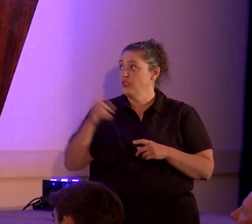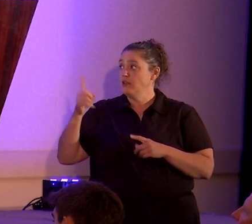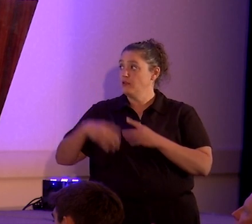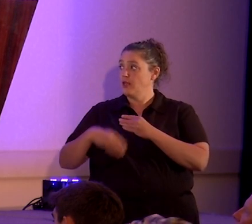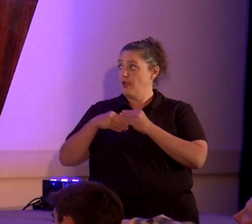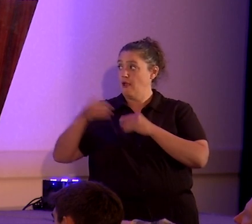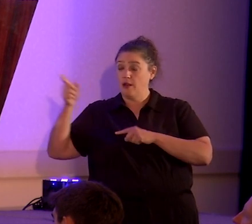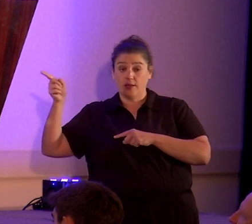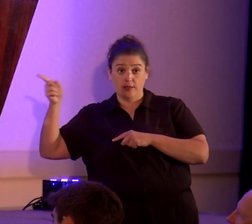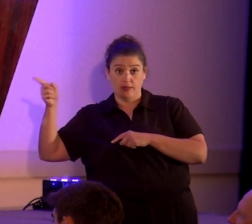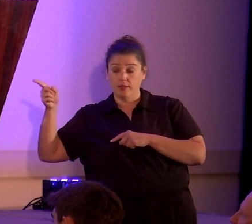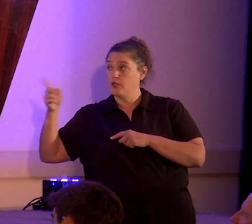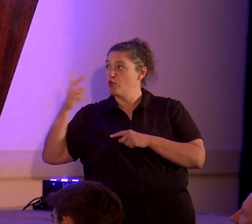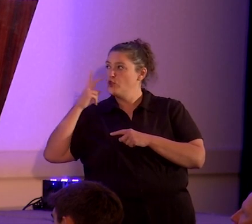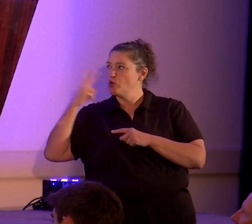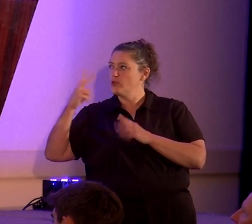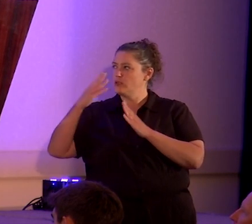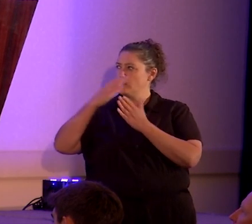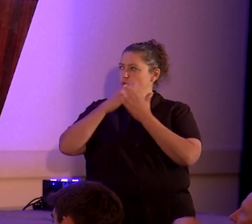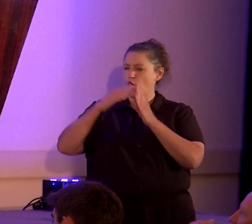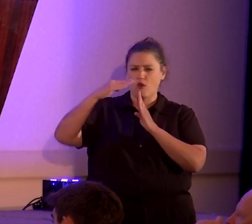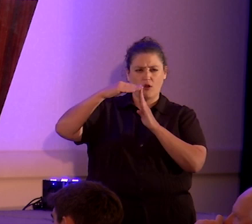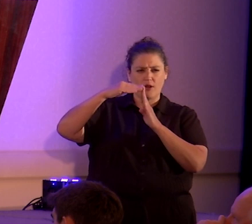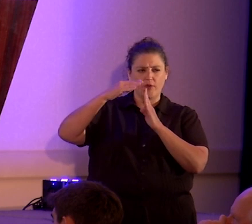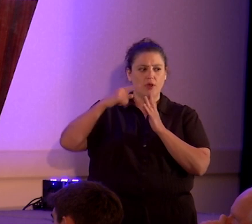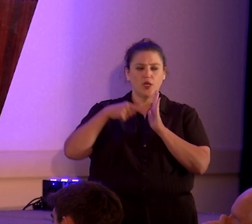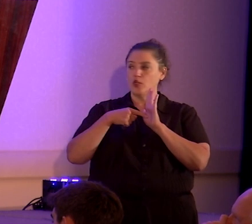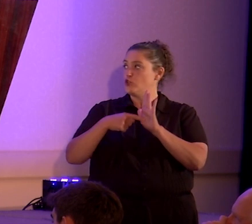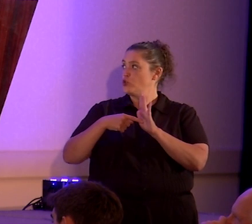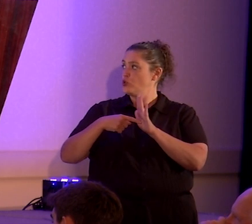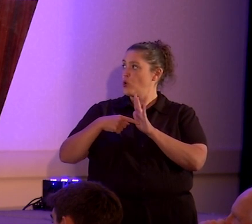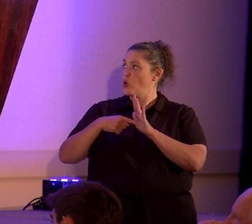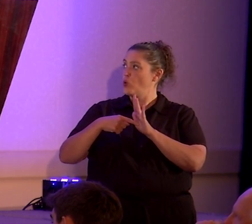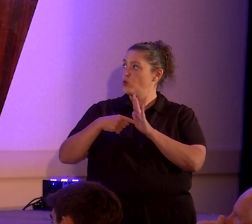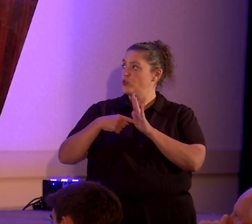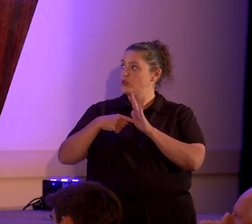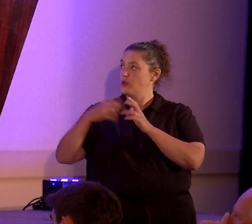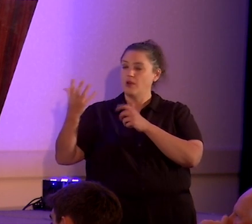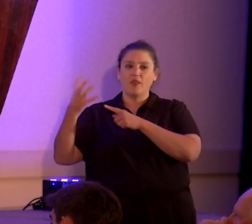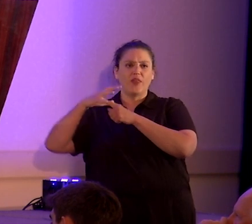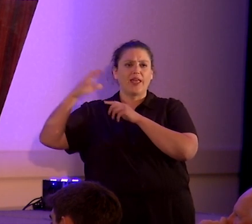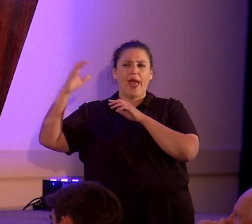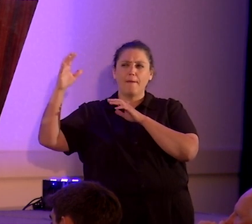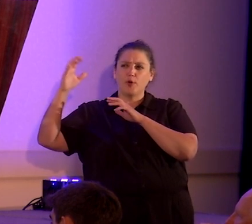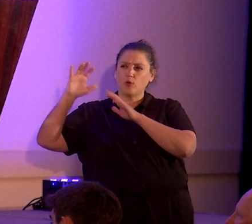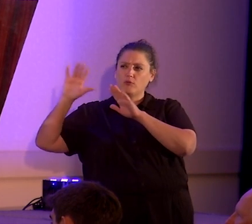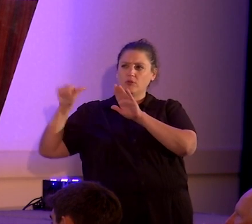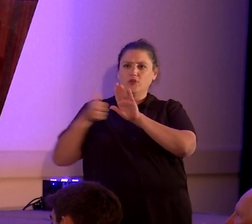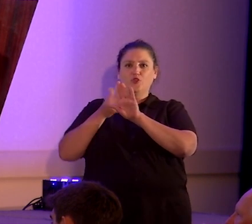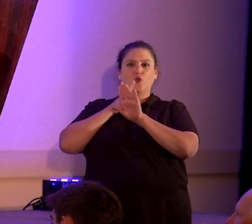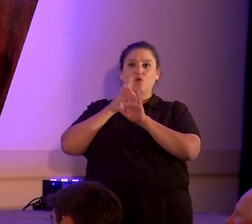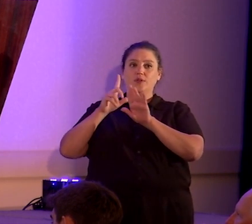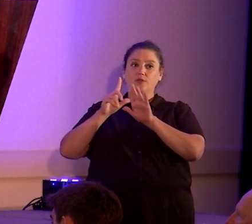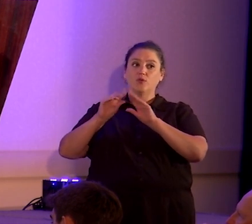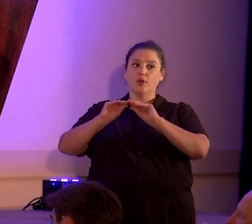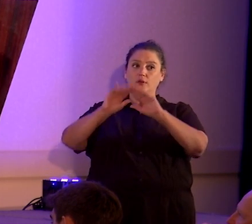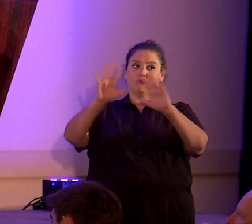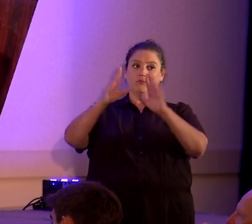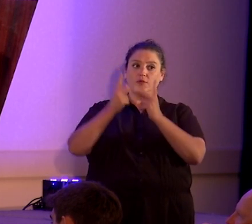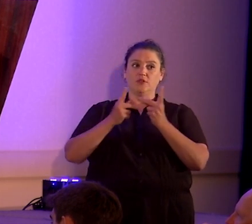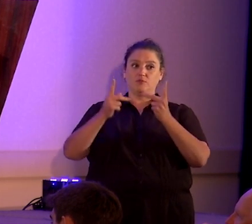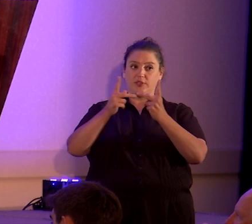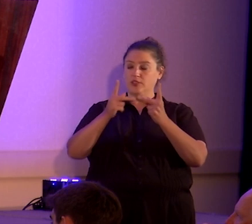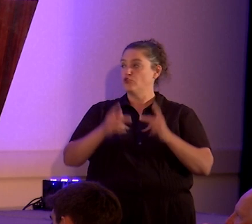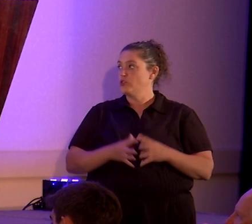monument, which you can see a corner of – I chose this photo because it shows the capital right in the background to give you a sense of the prominent position they place this